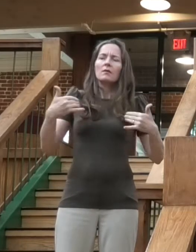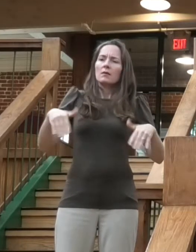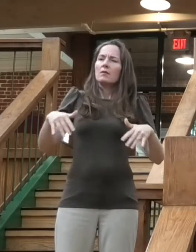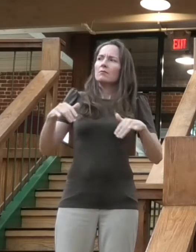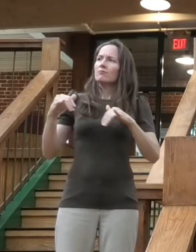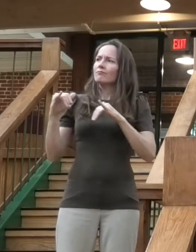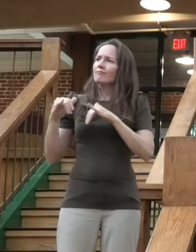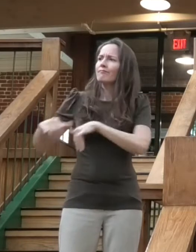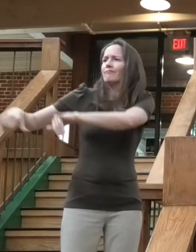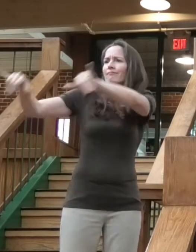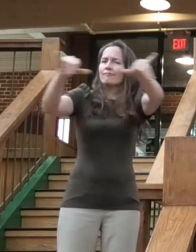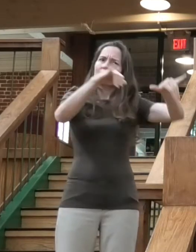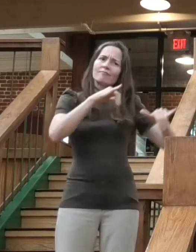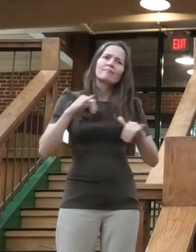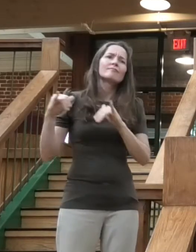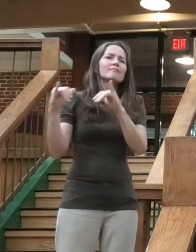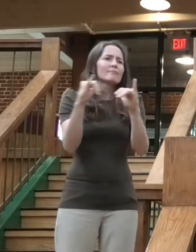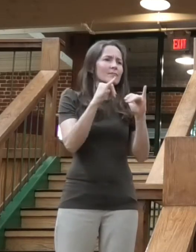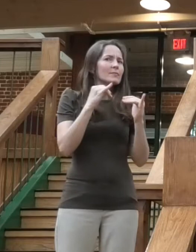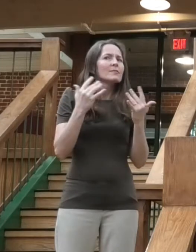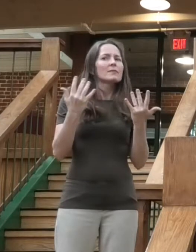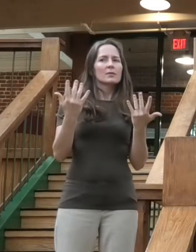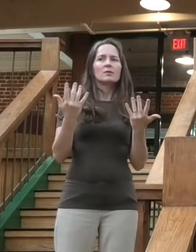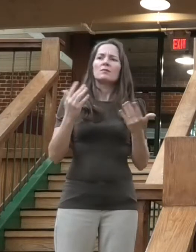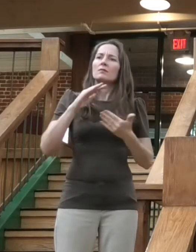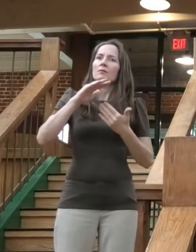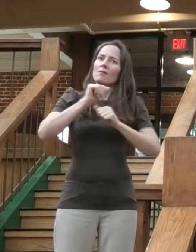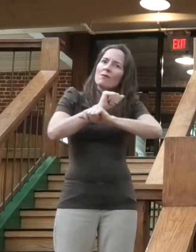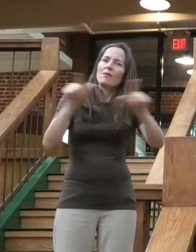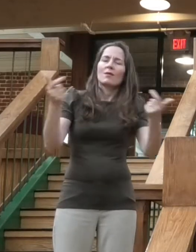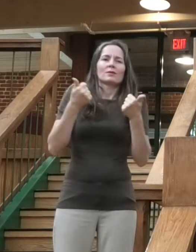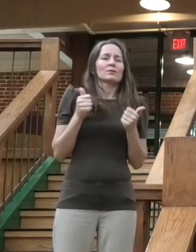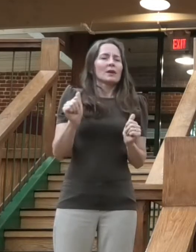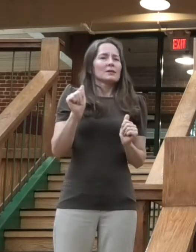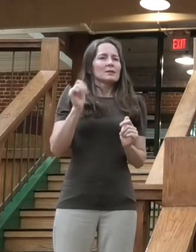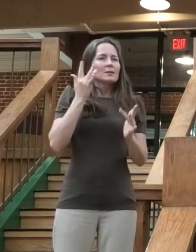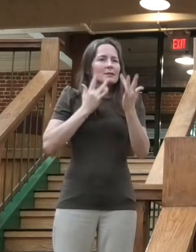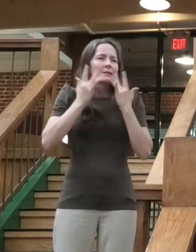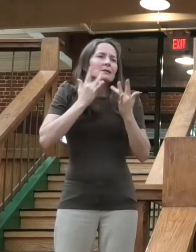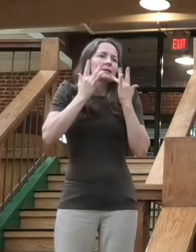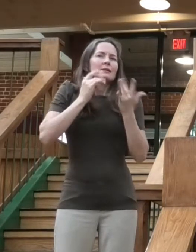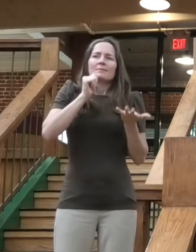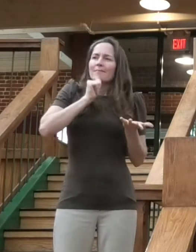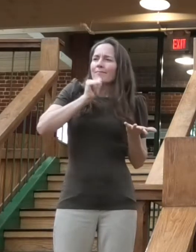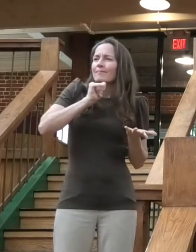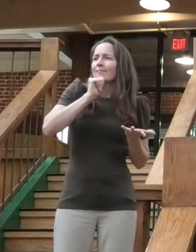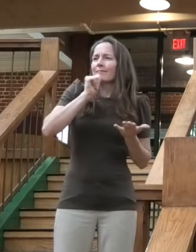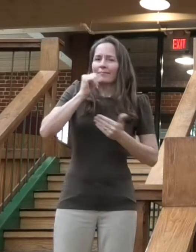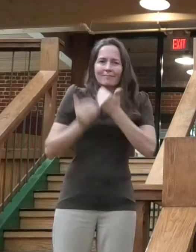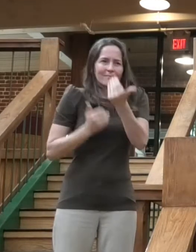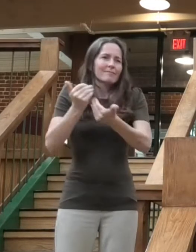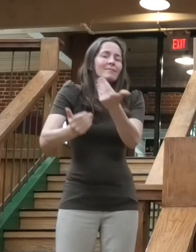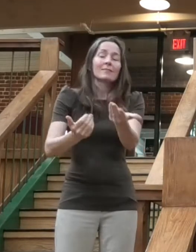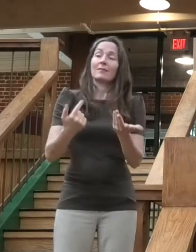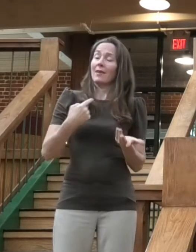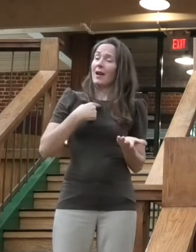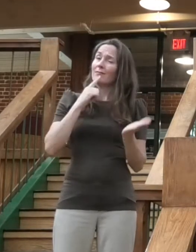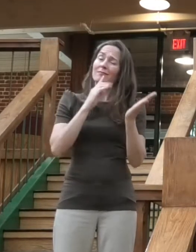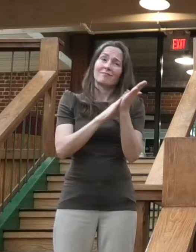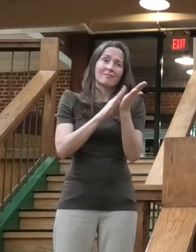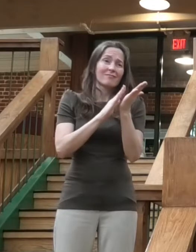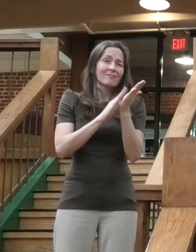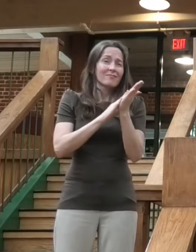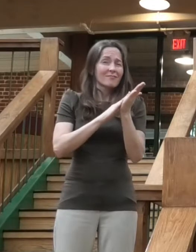by and move forward. I applaud those who are making sacrifices in the hopes